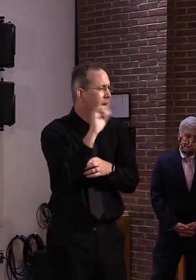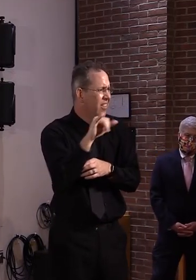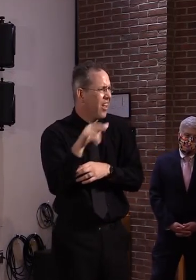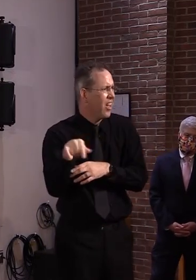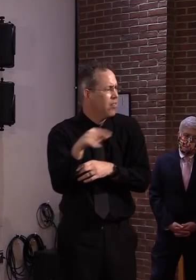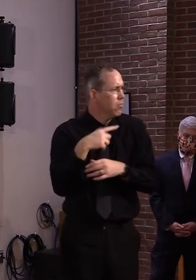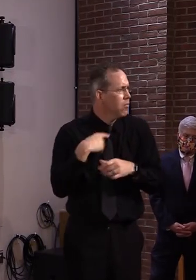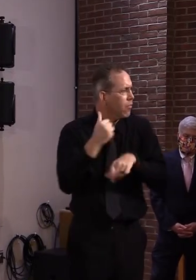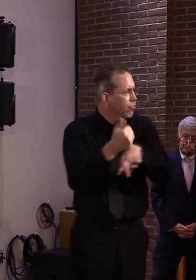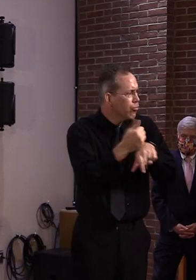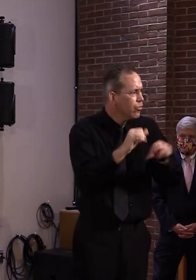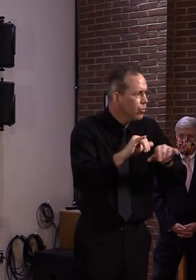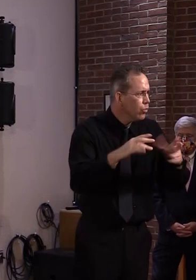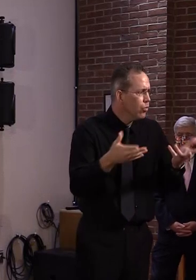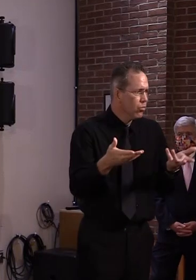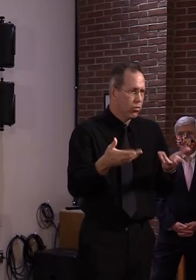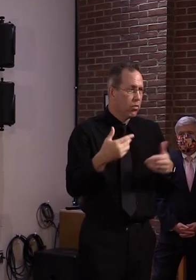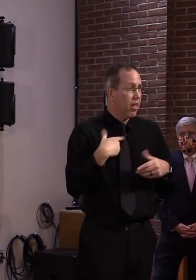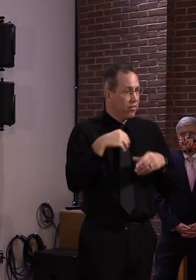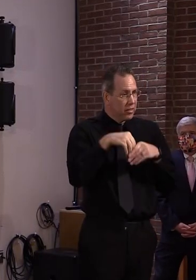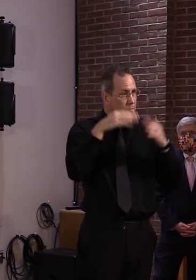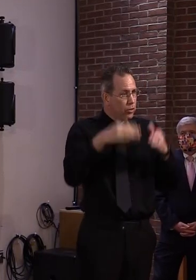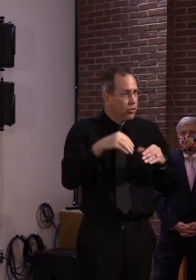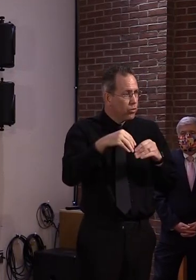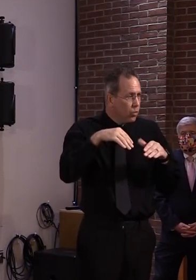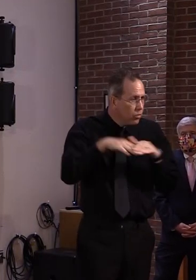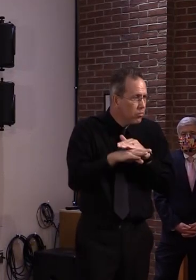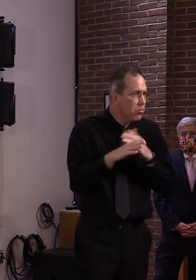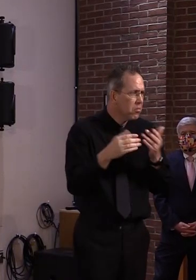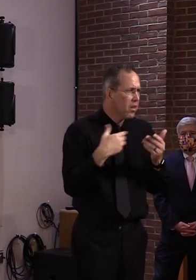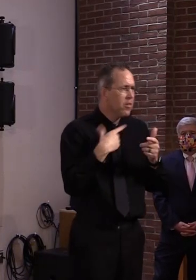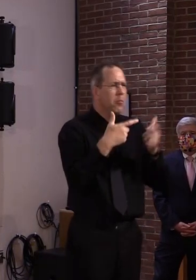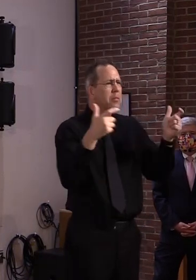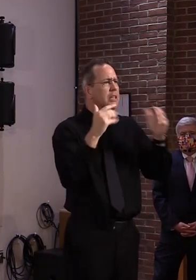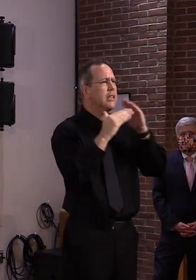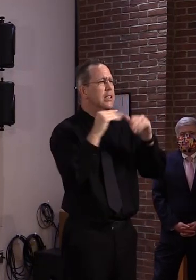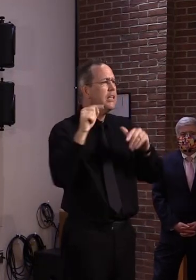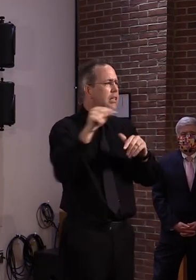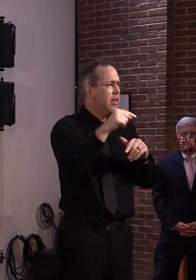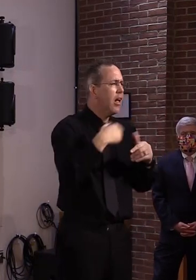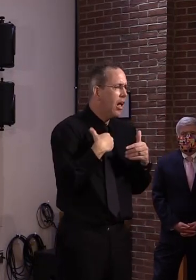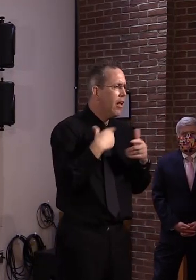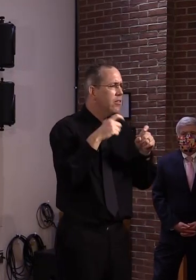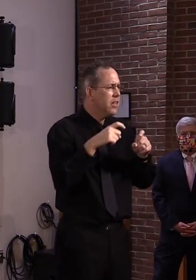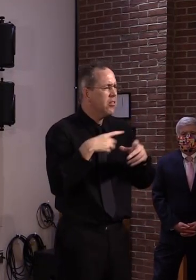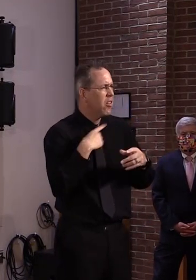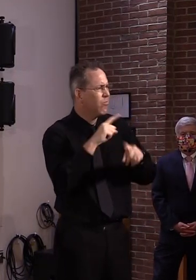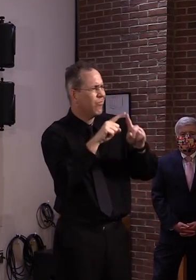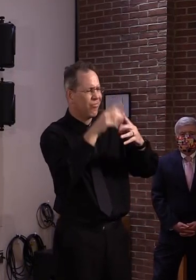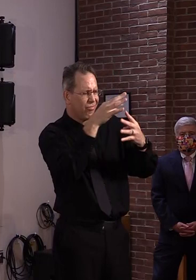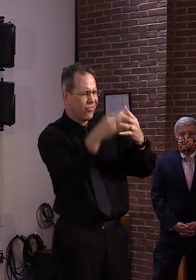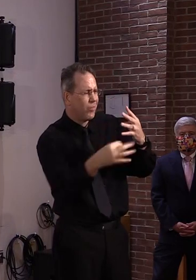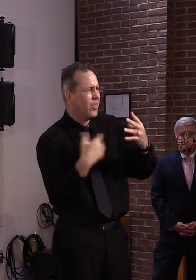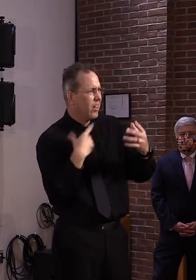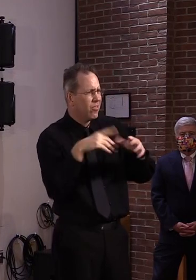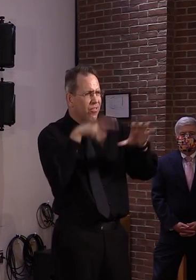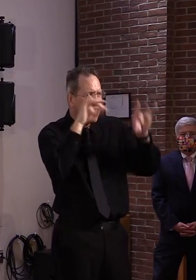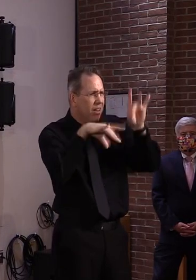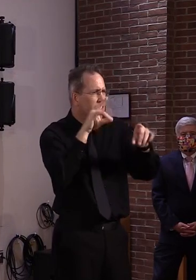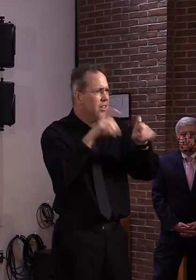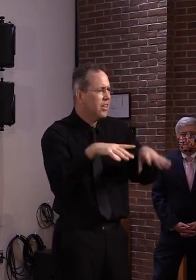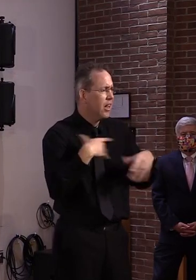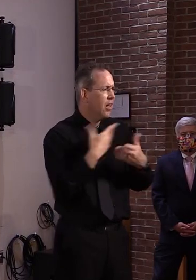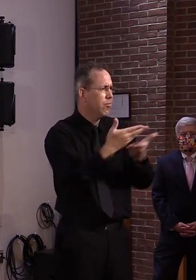other more highly populated states. So the number of options are quite abundant and our goal is to